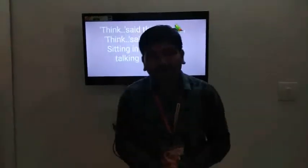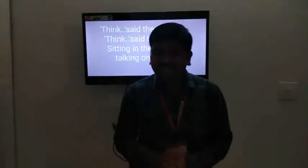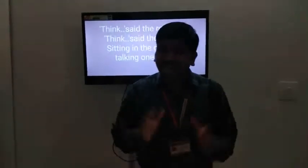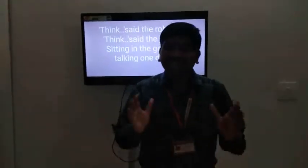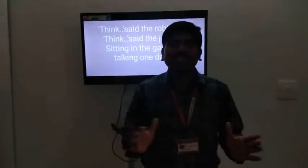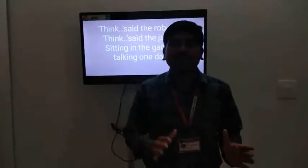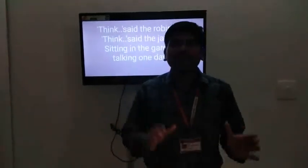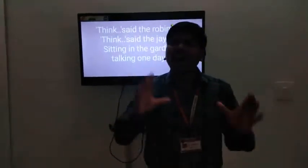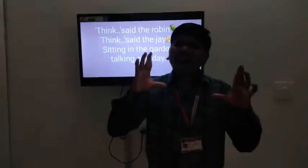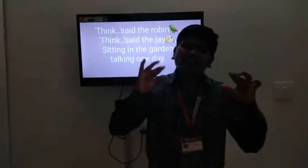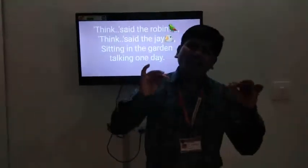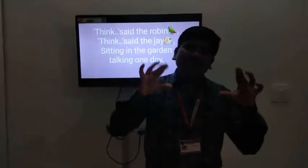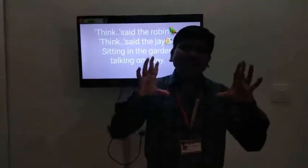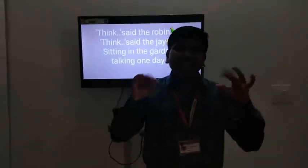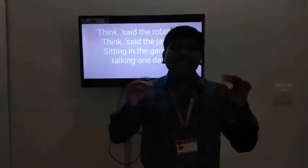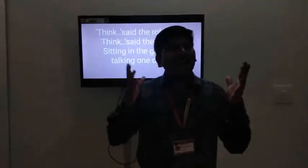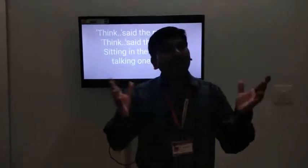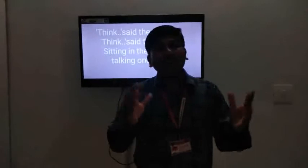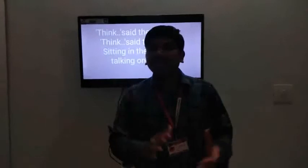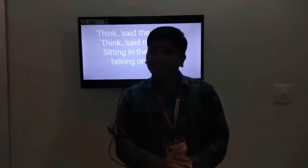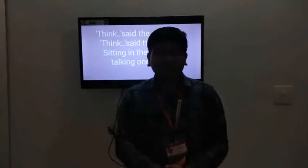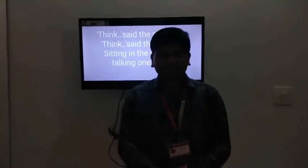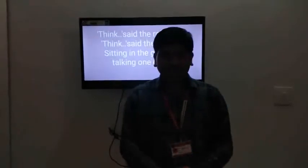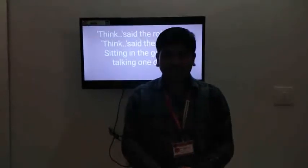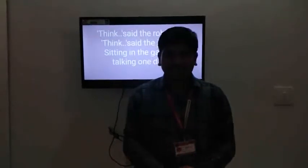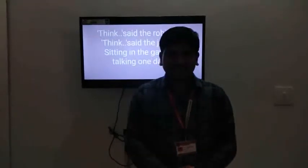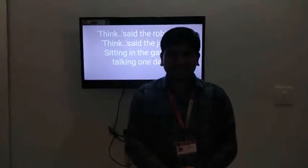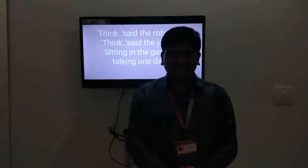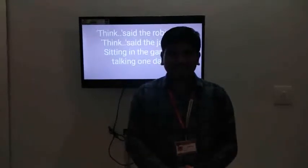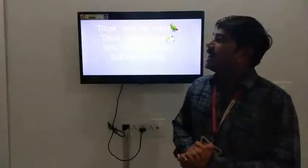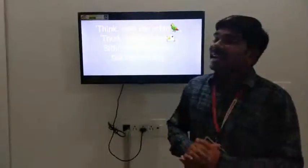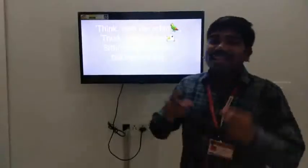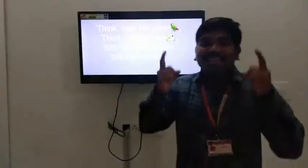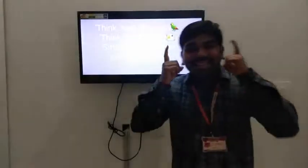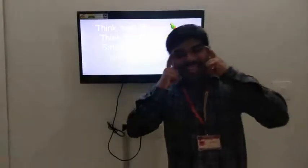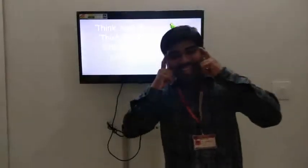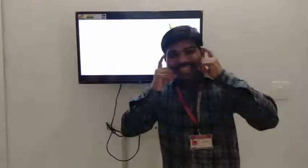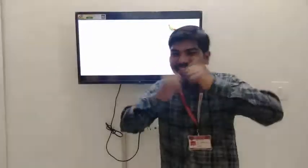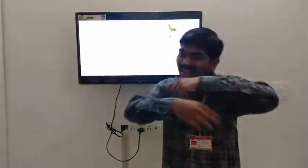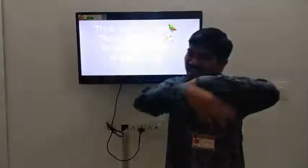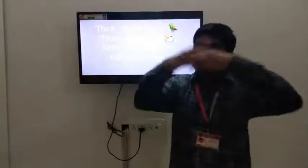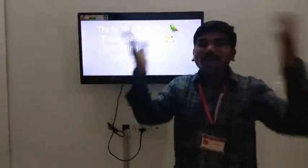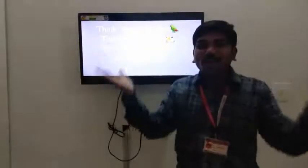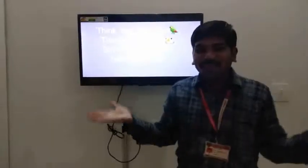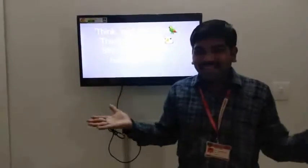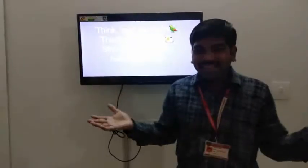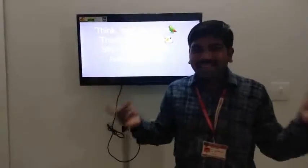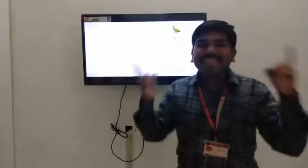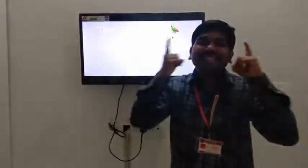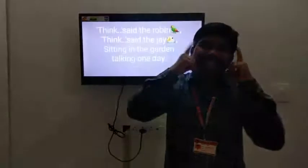and Jay are talking about the people. Things said the Robin, things